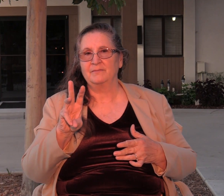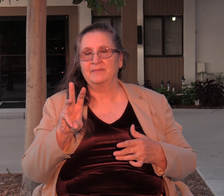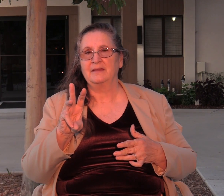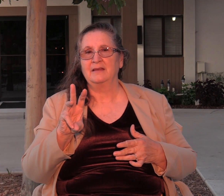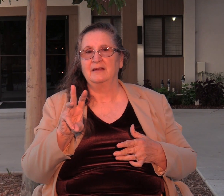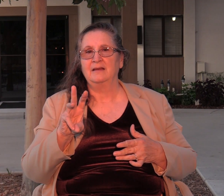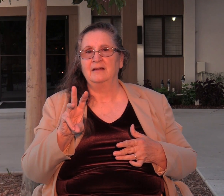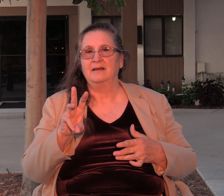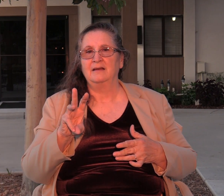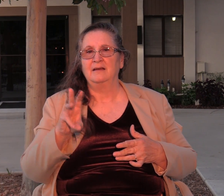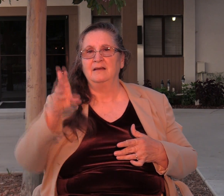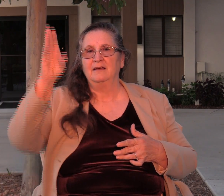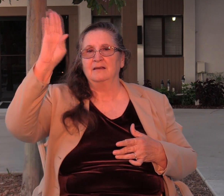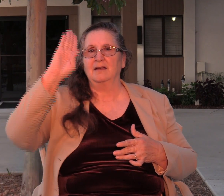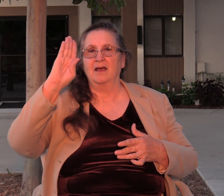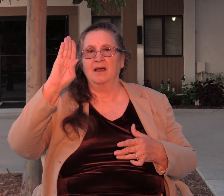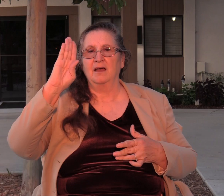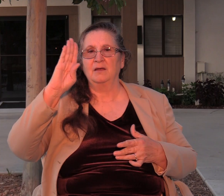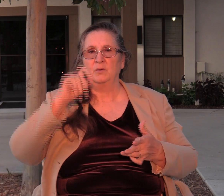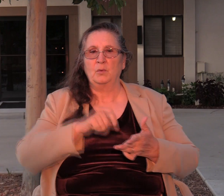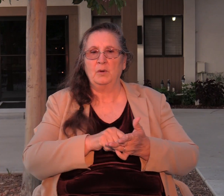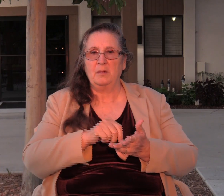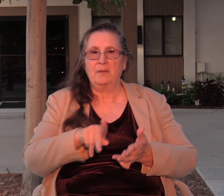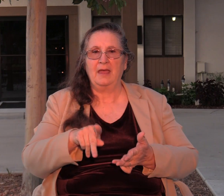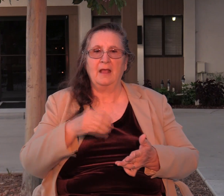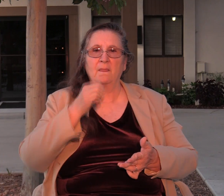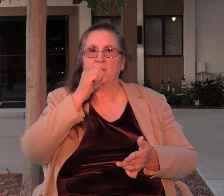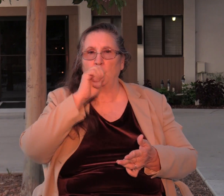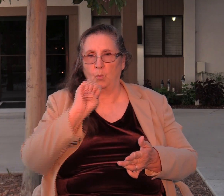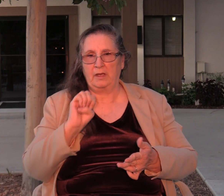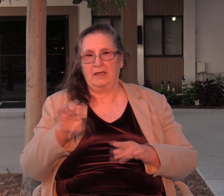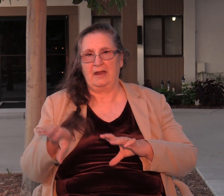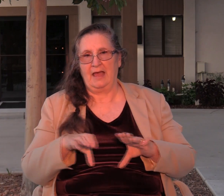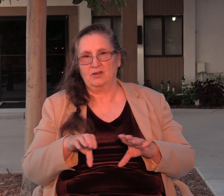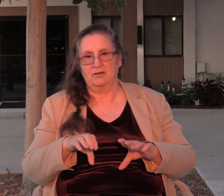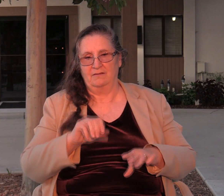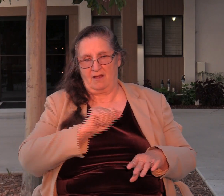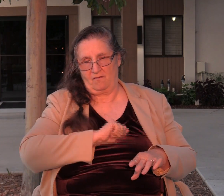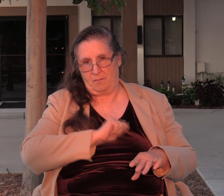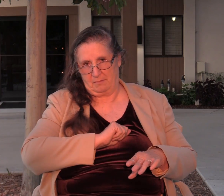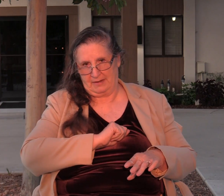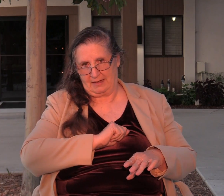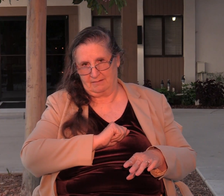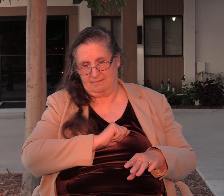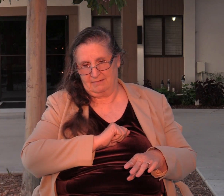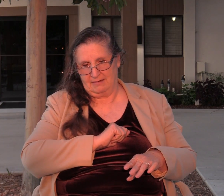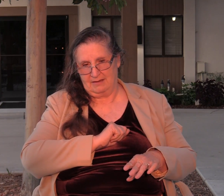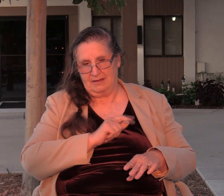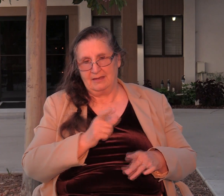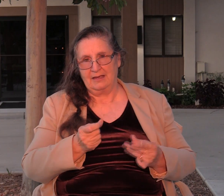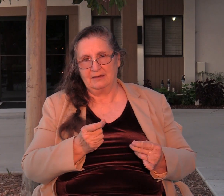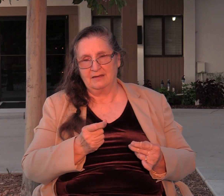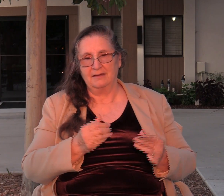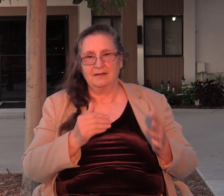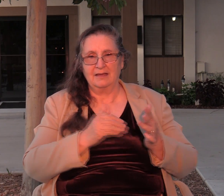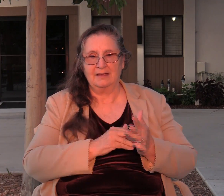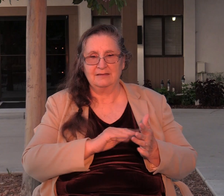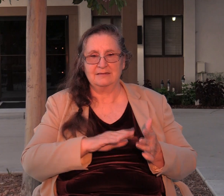repaid the wickedness of Abimelech which he had done to his father by killing his seventy